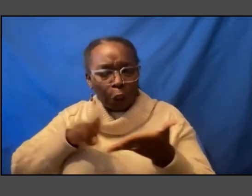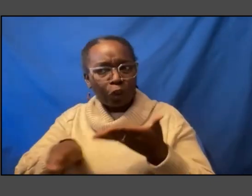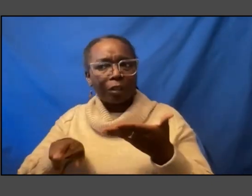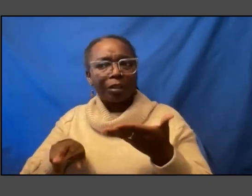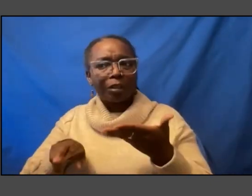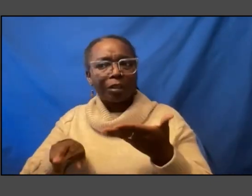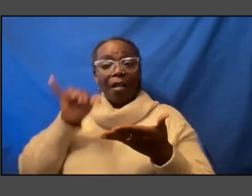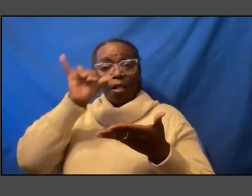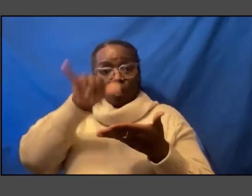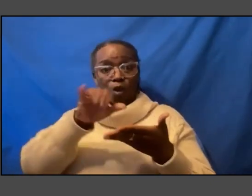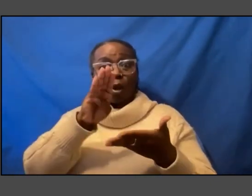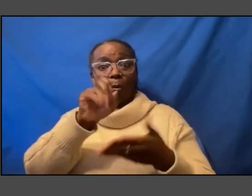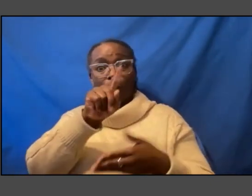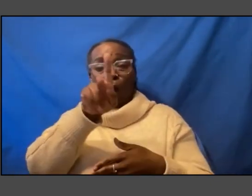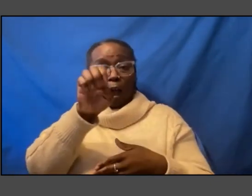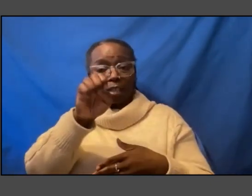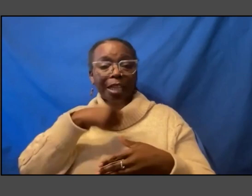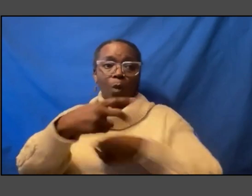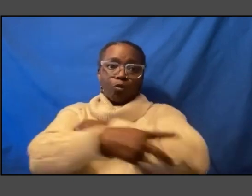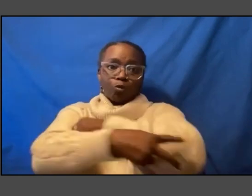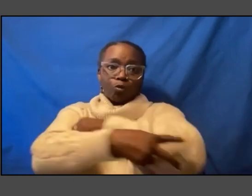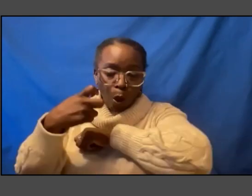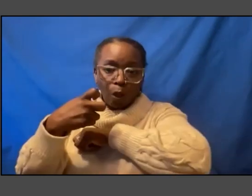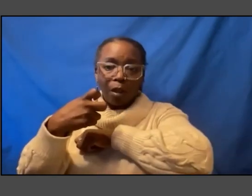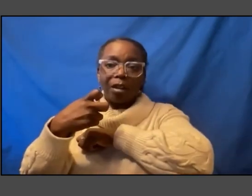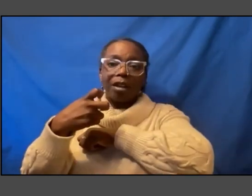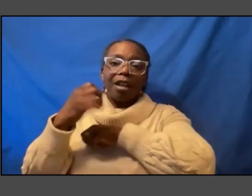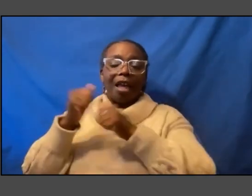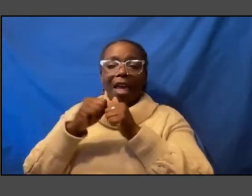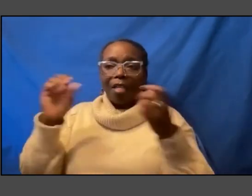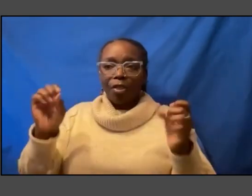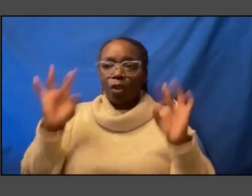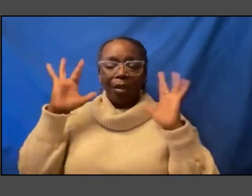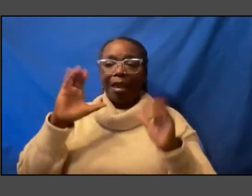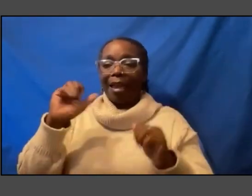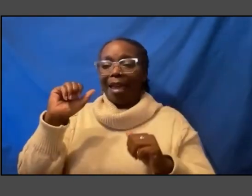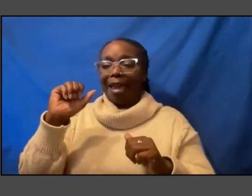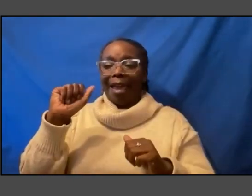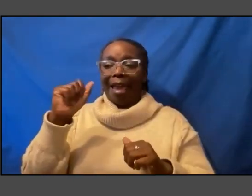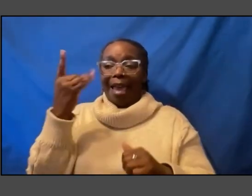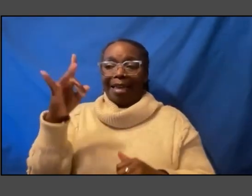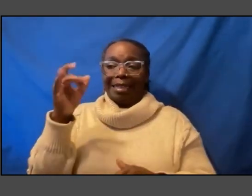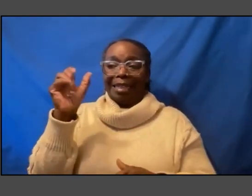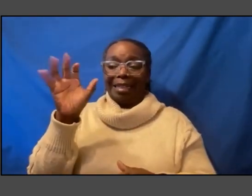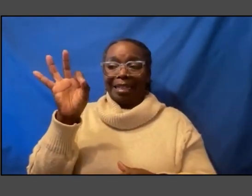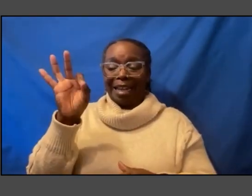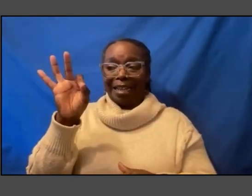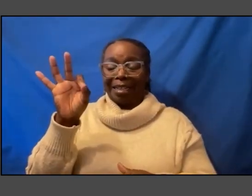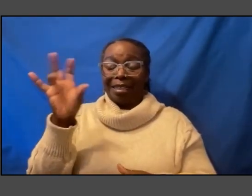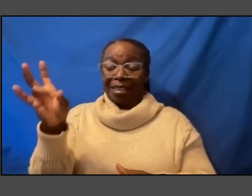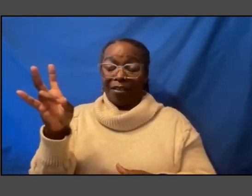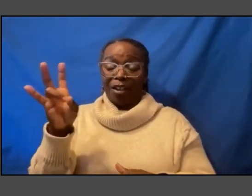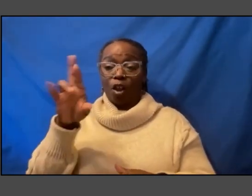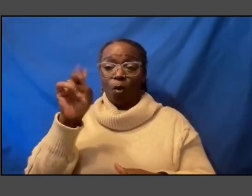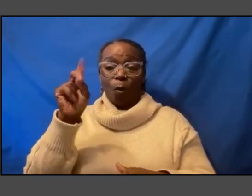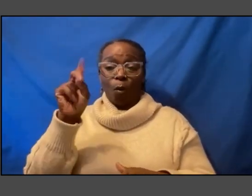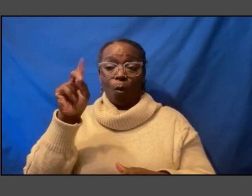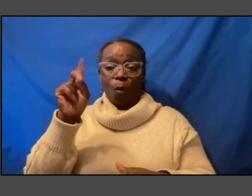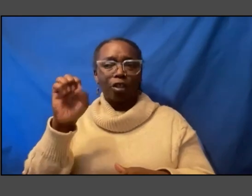that were stolen in the punitive rage of 1897 and then determine if they were where they should go back and so